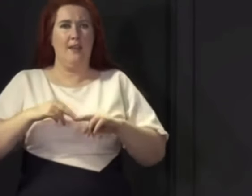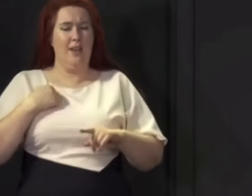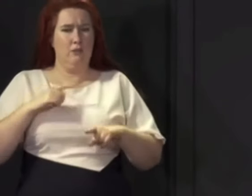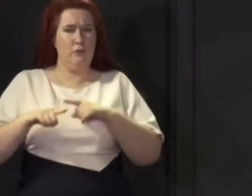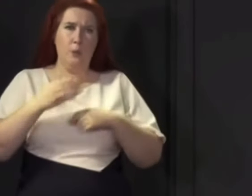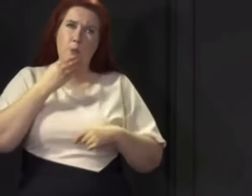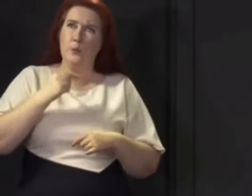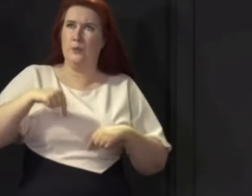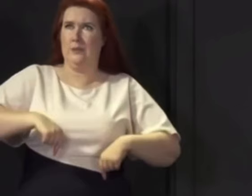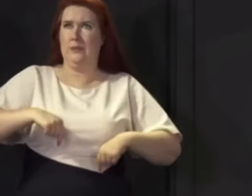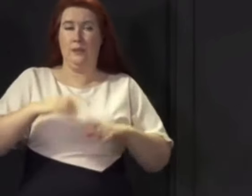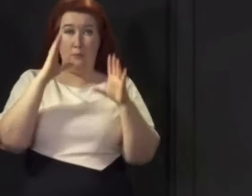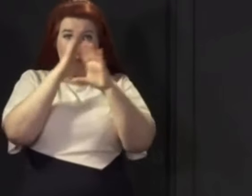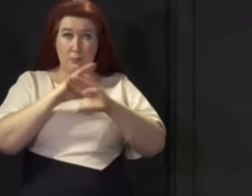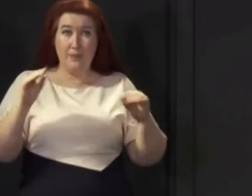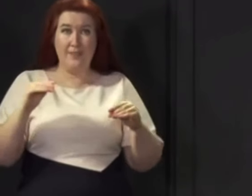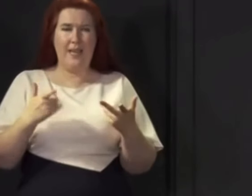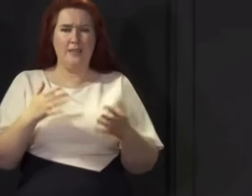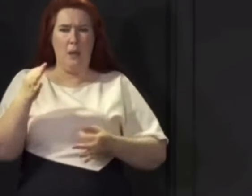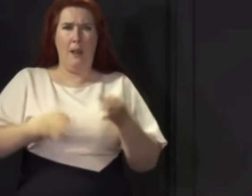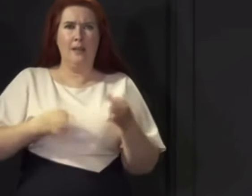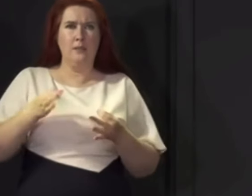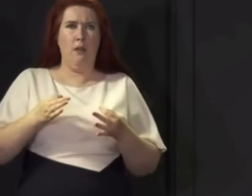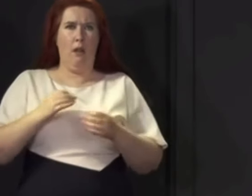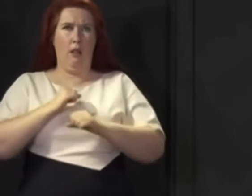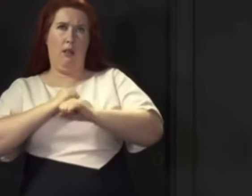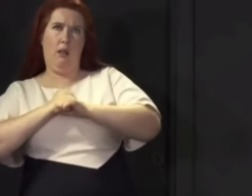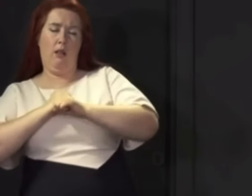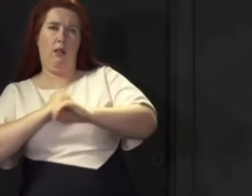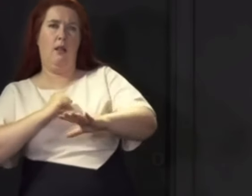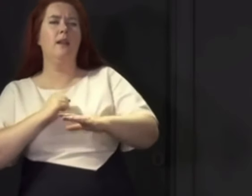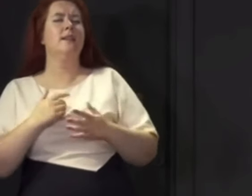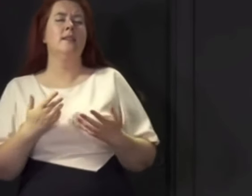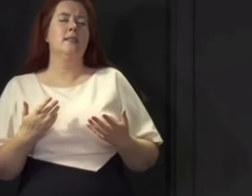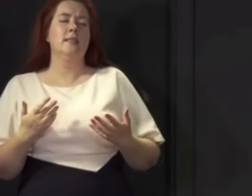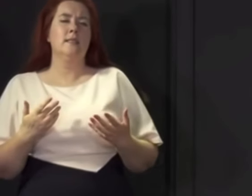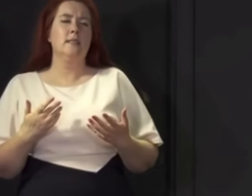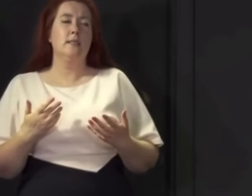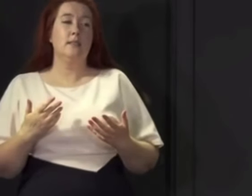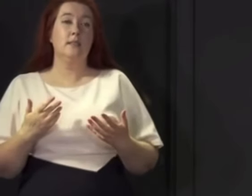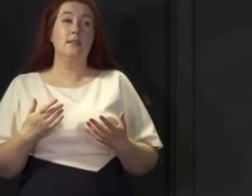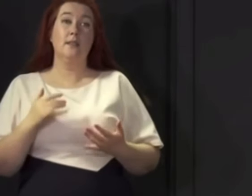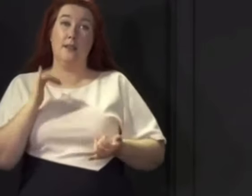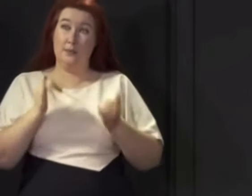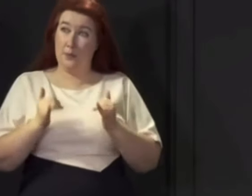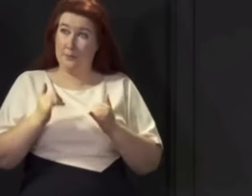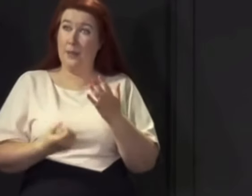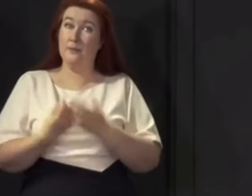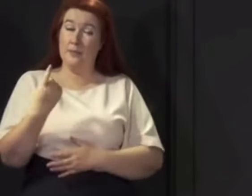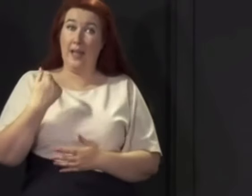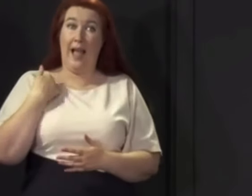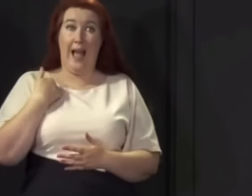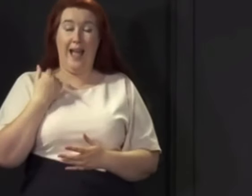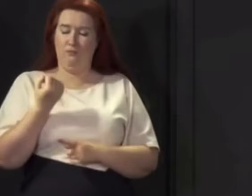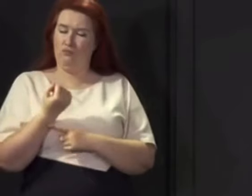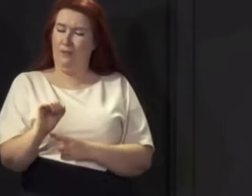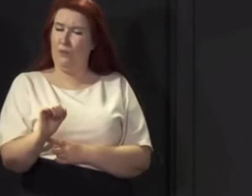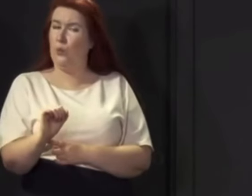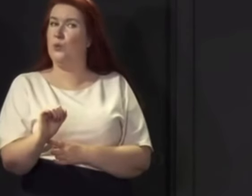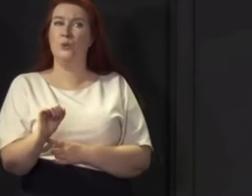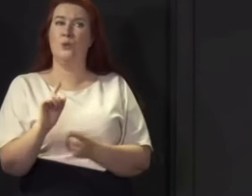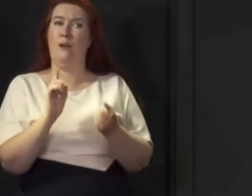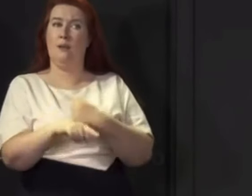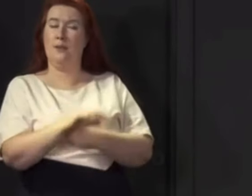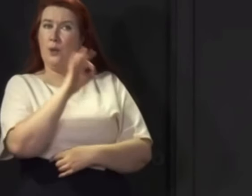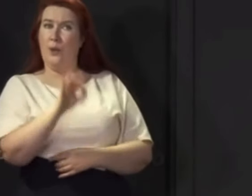annoyed that I'm getting some airtime on the BBC. But I'm here to talk to the Scottish public about the effects of the COVID pandemic